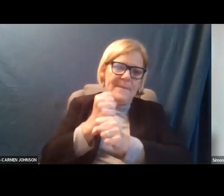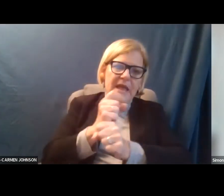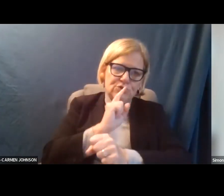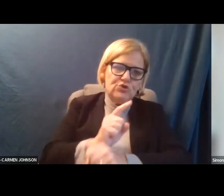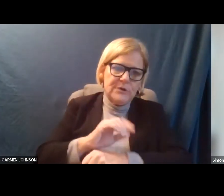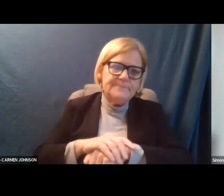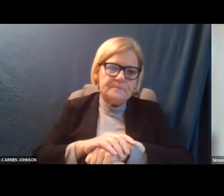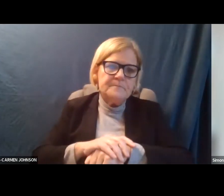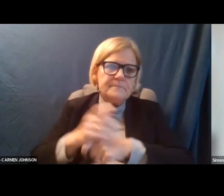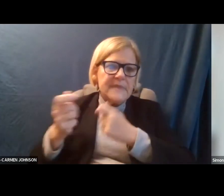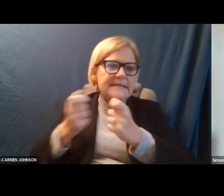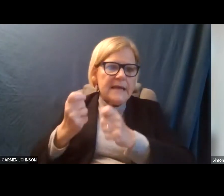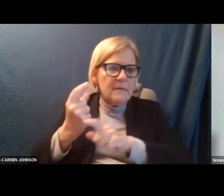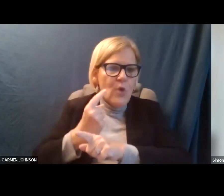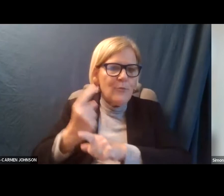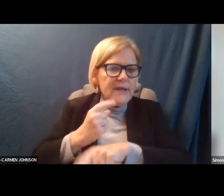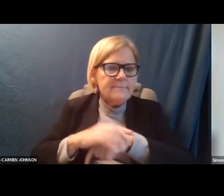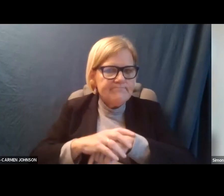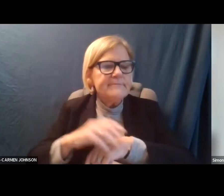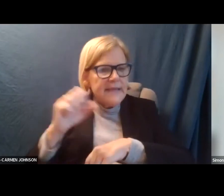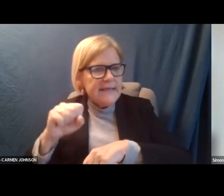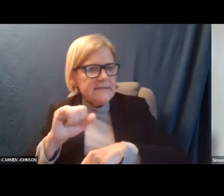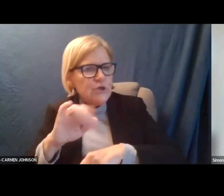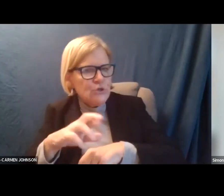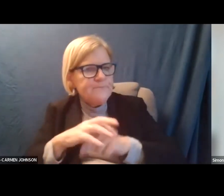it's handled properly. Yes, sir.